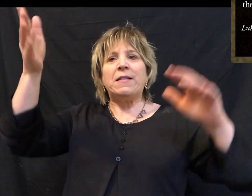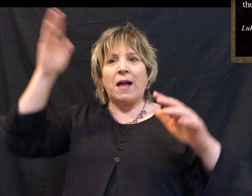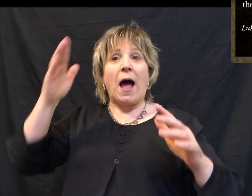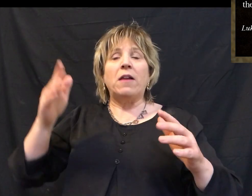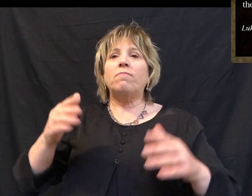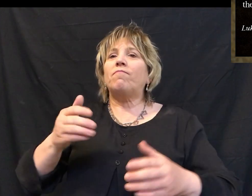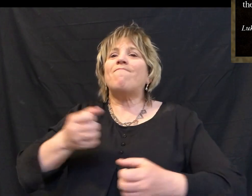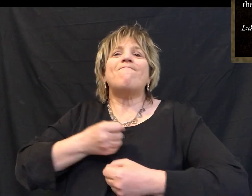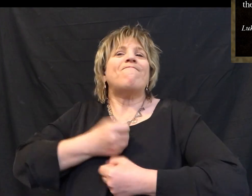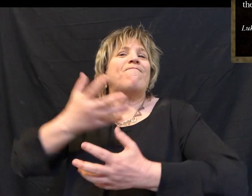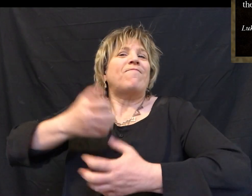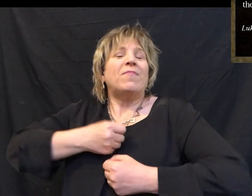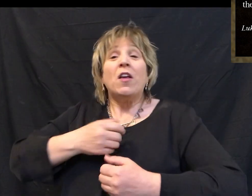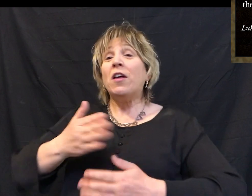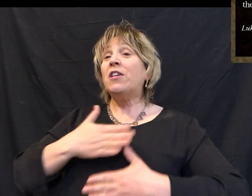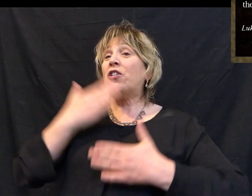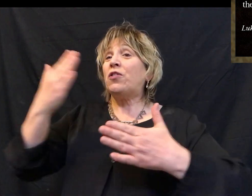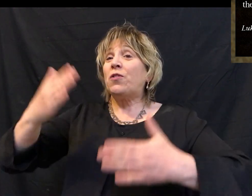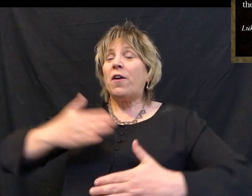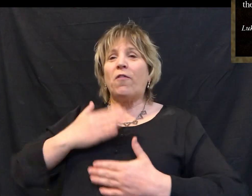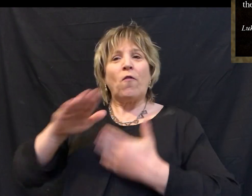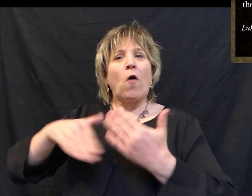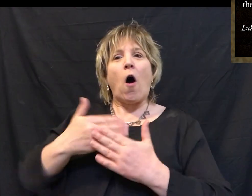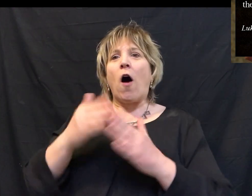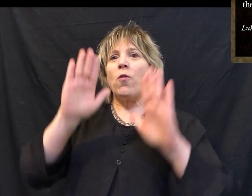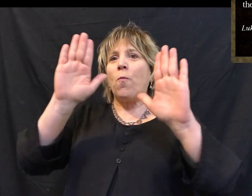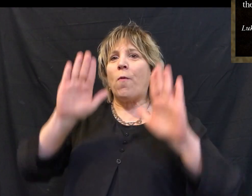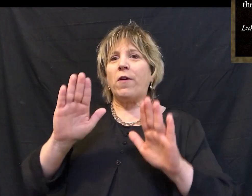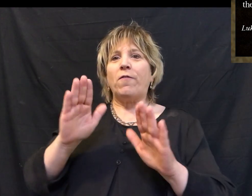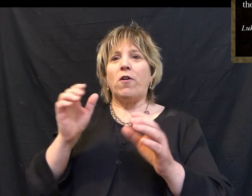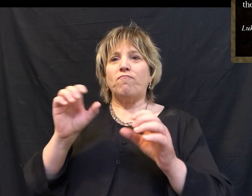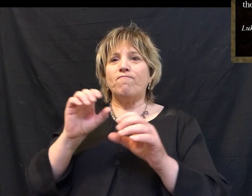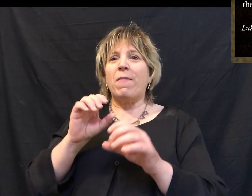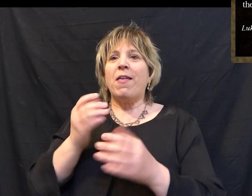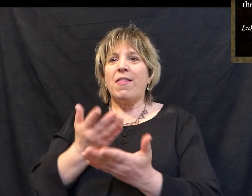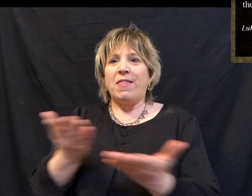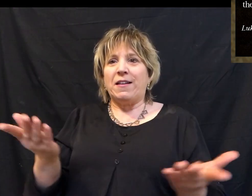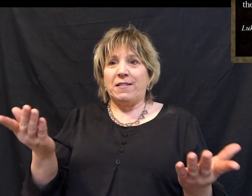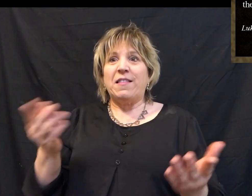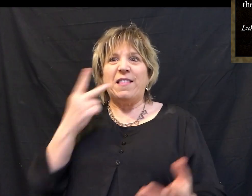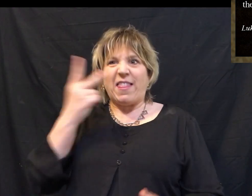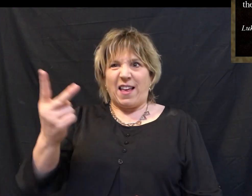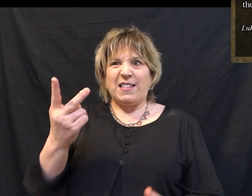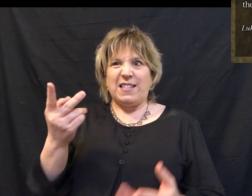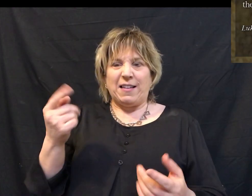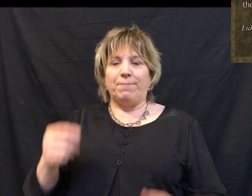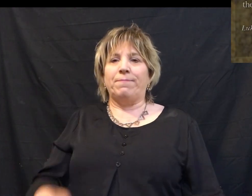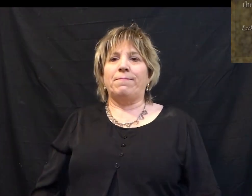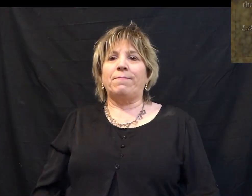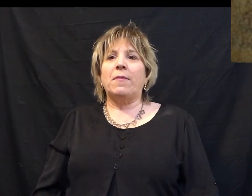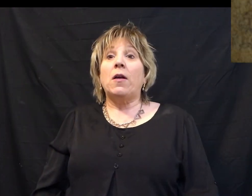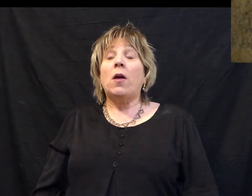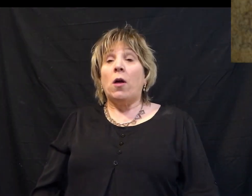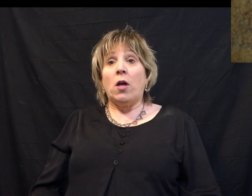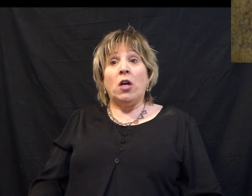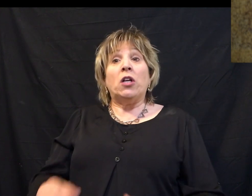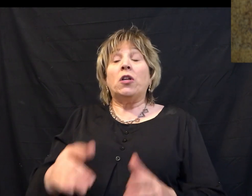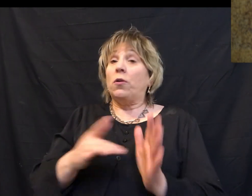joyfully with a loud voice for all the miracles that they had seen. And so you see that as